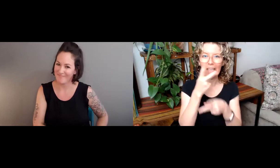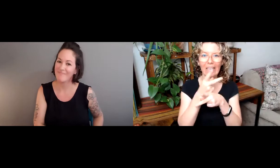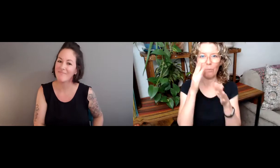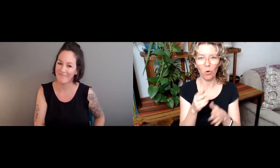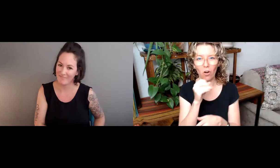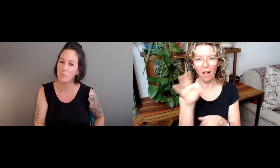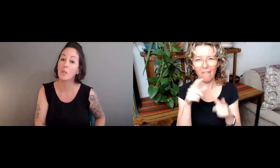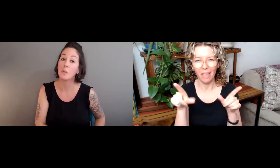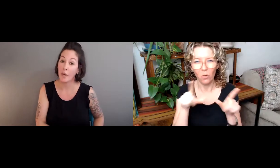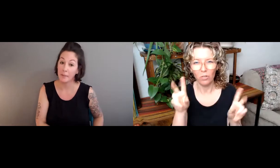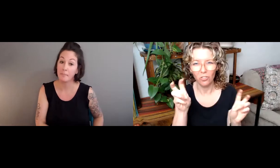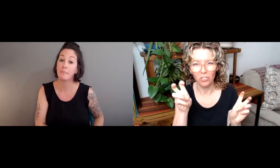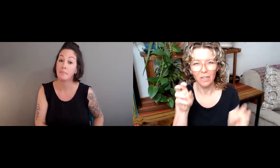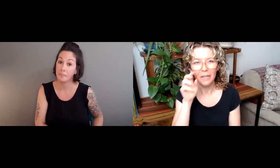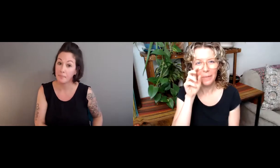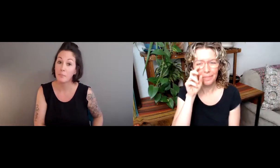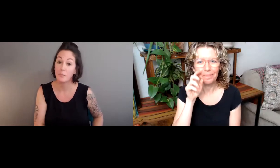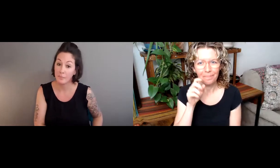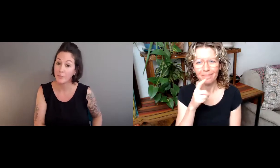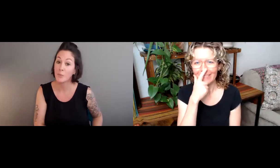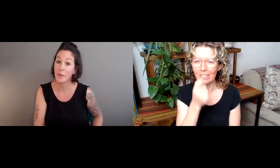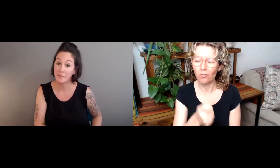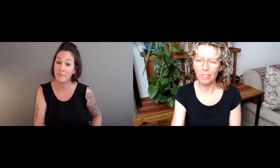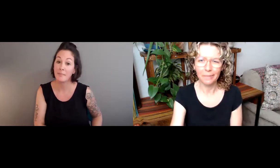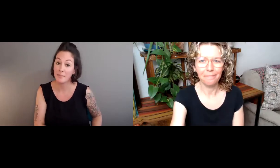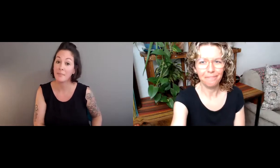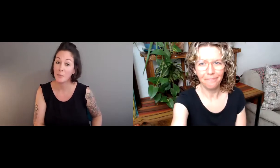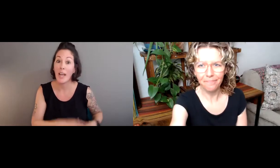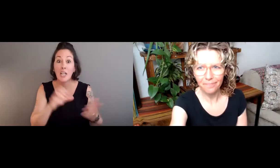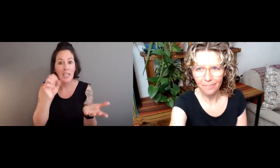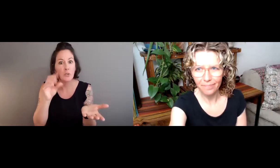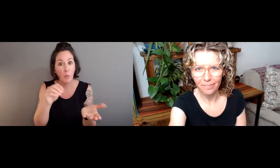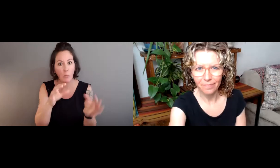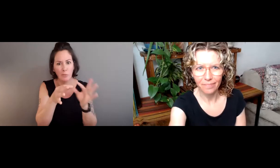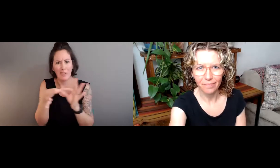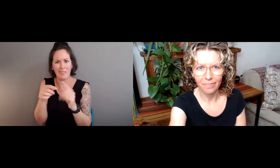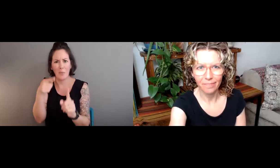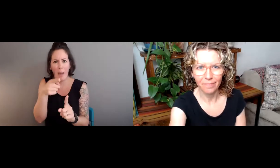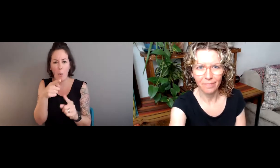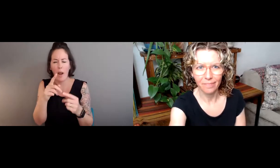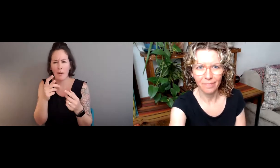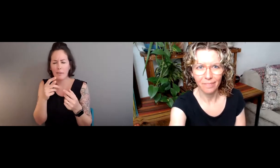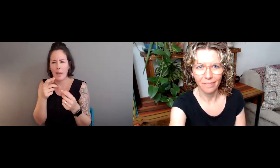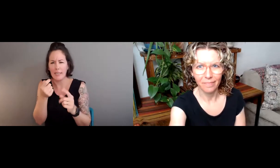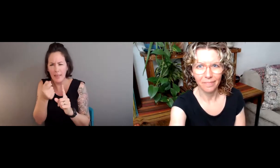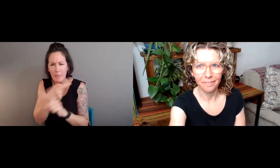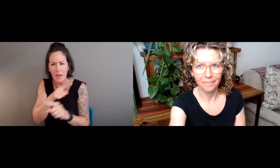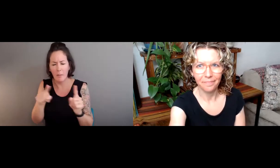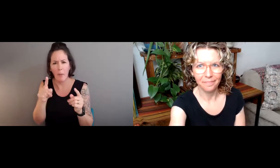who was or who are the keepers of language. So these are really interesting points and questions.